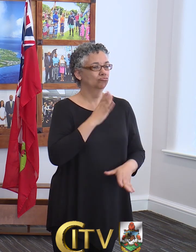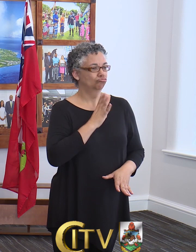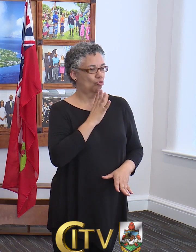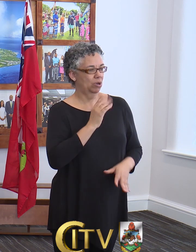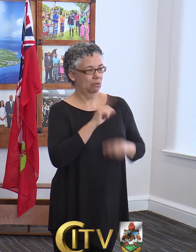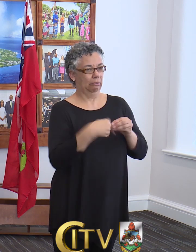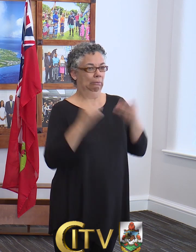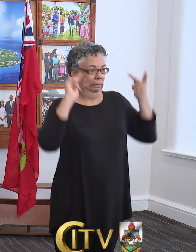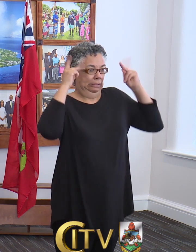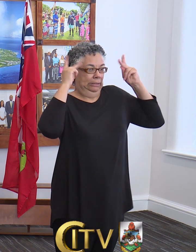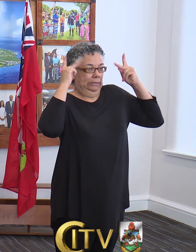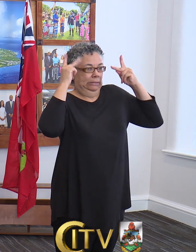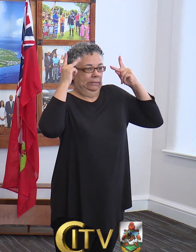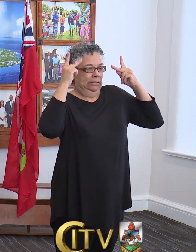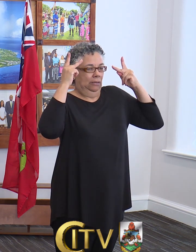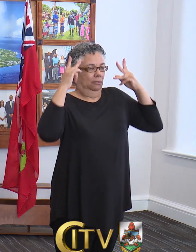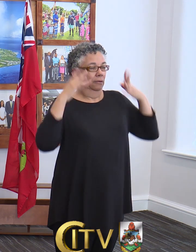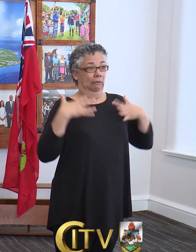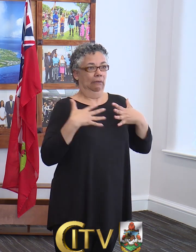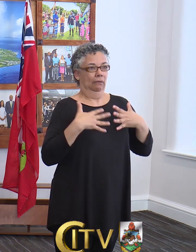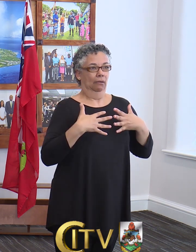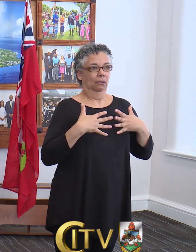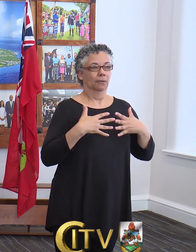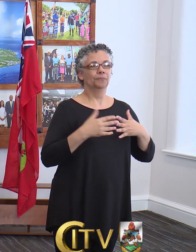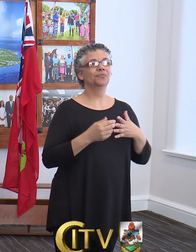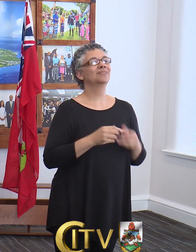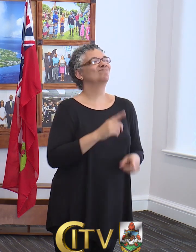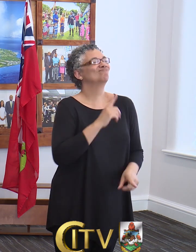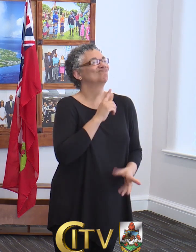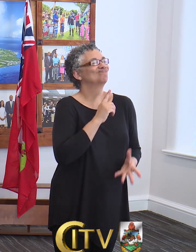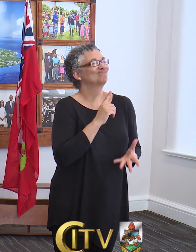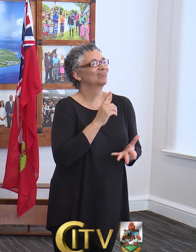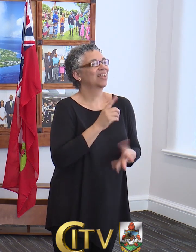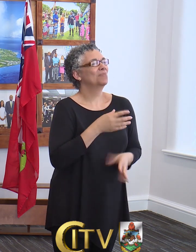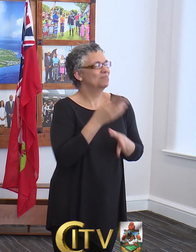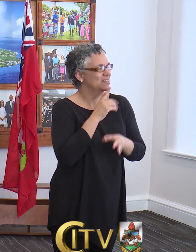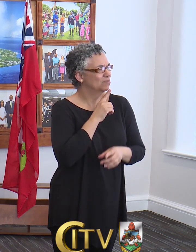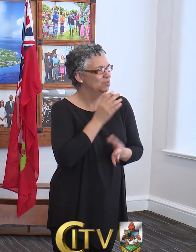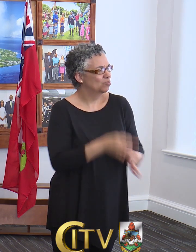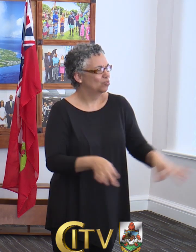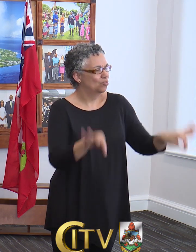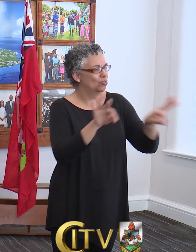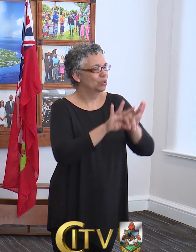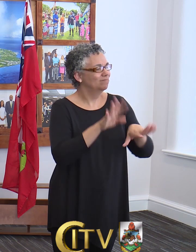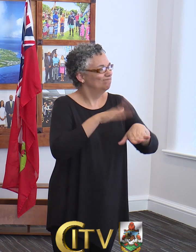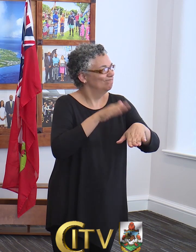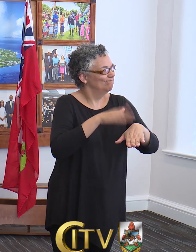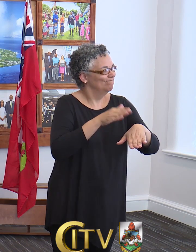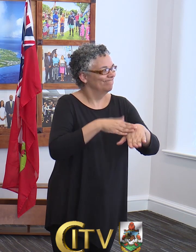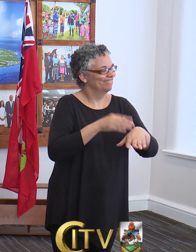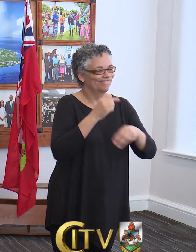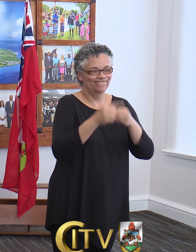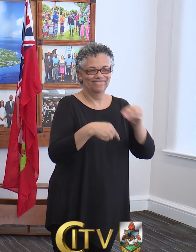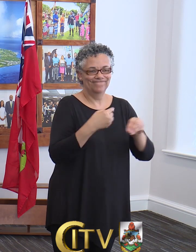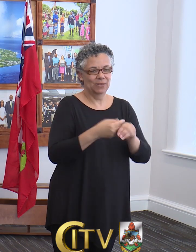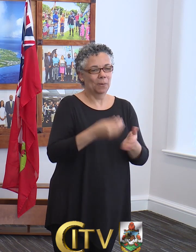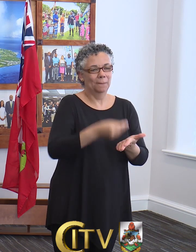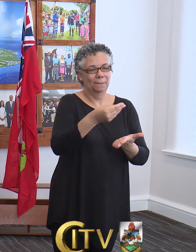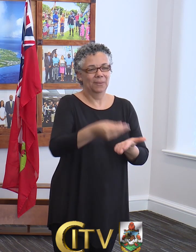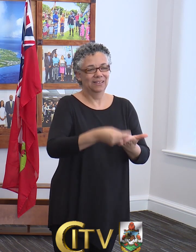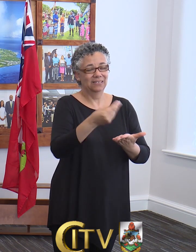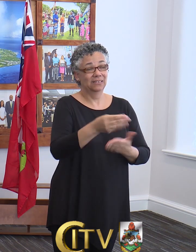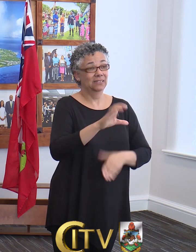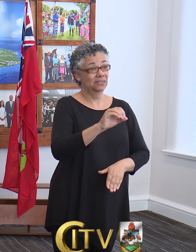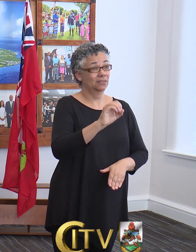and where people get into panic buying there are I want to make sure that we caution members of the public against purchasing COVID